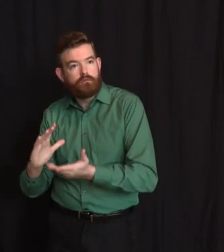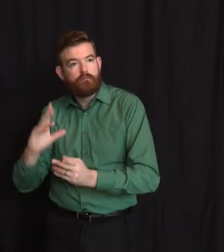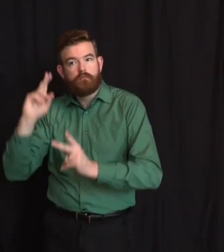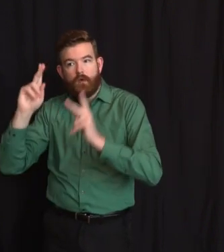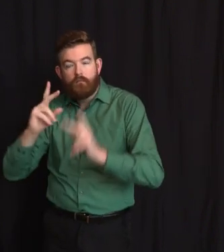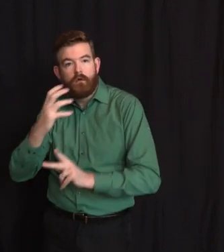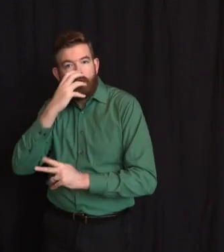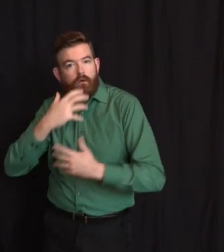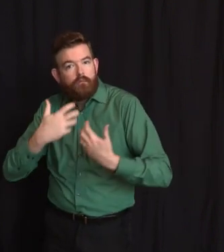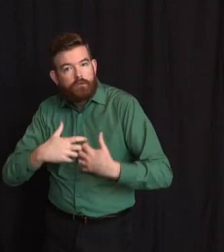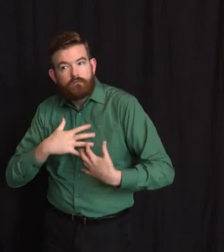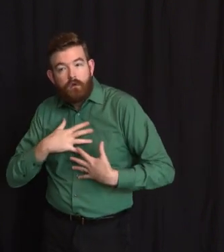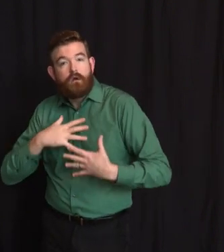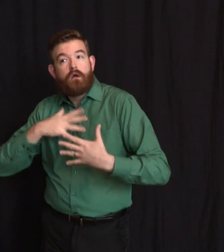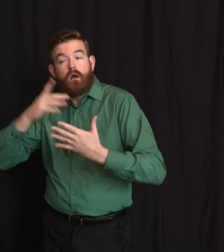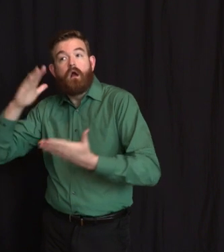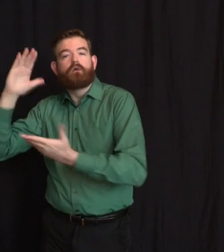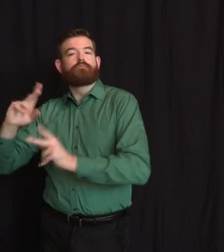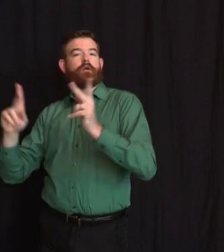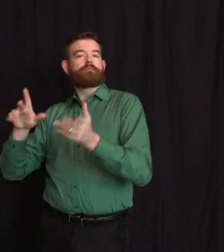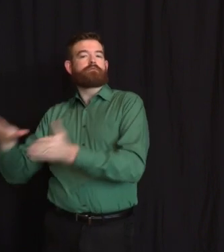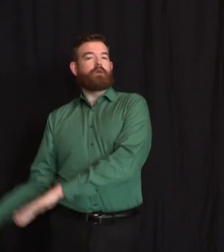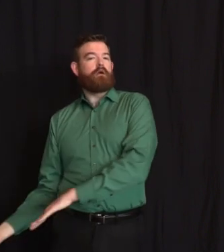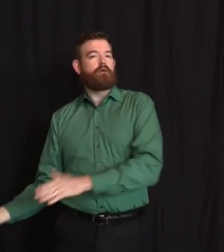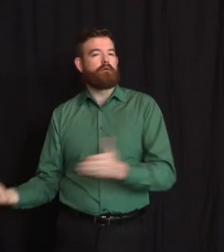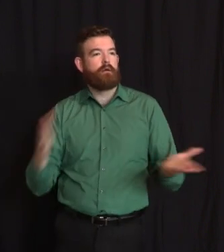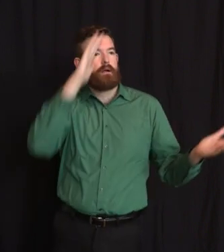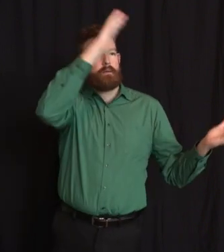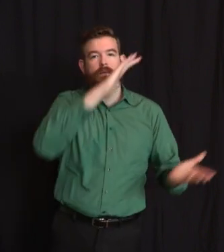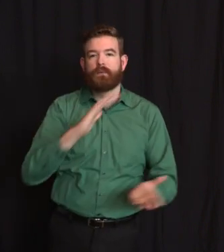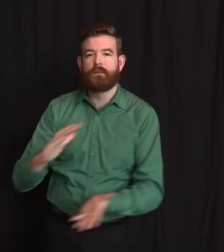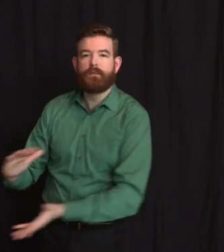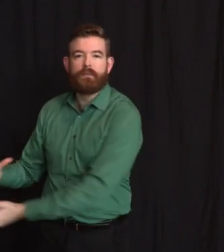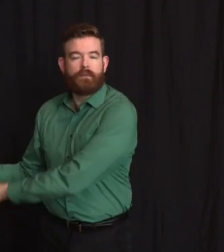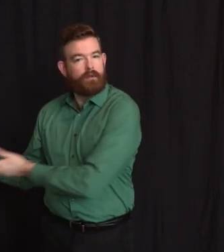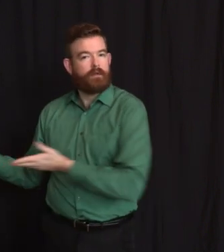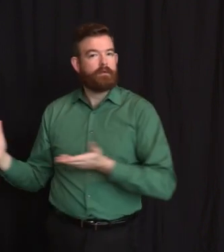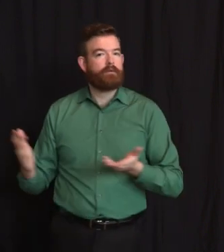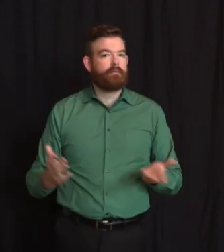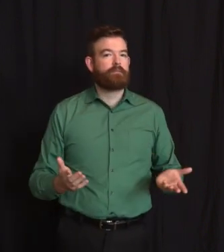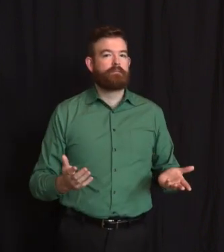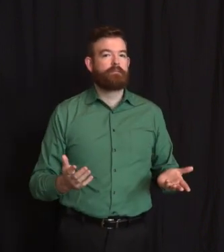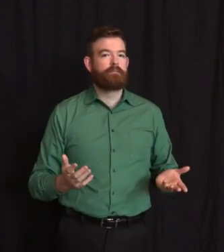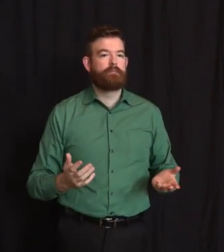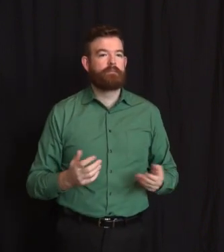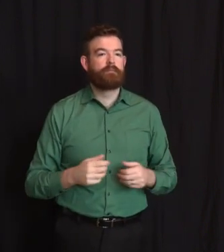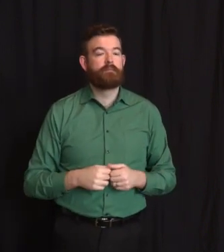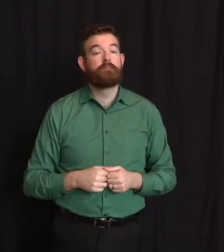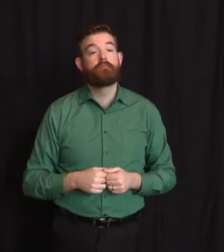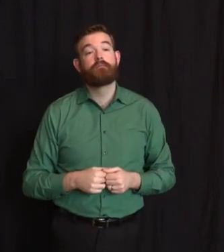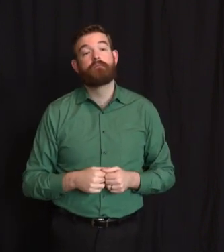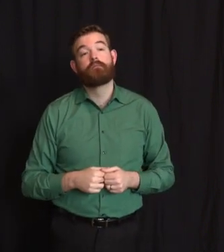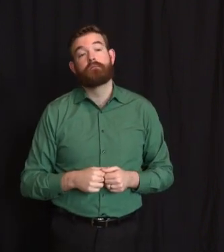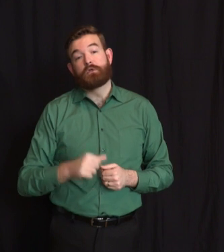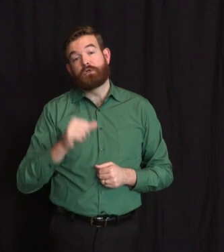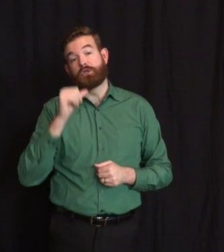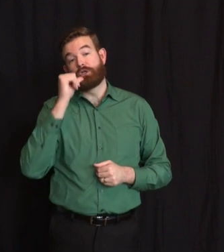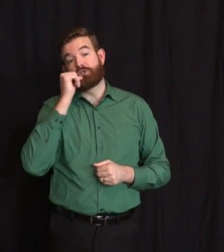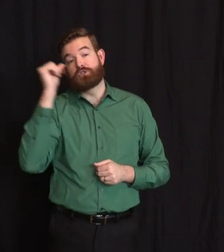gears before we turn things over to Judy. We had a good video conference with the president and vice president and their teams yesterday